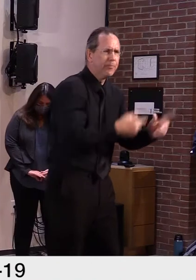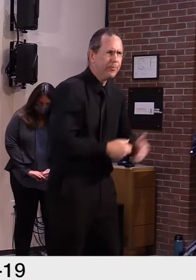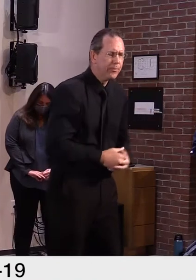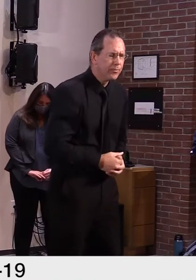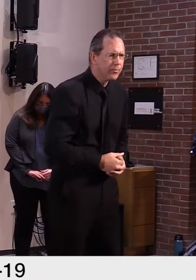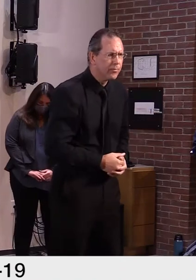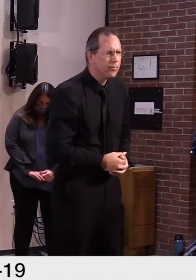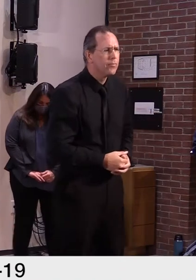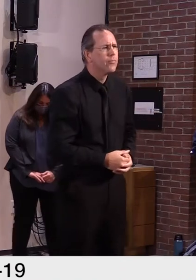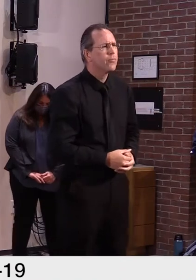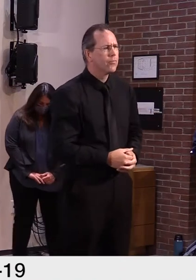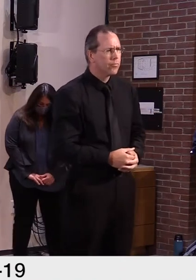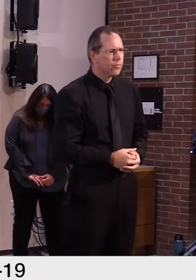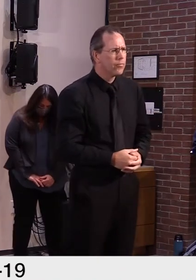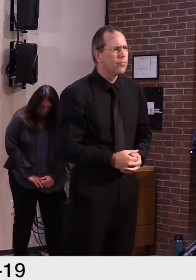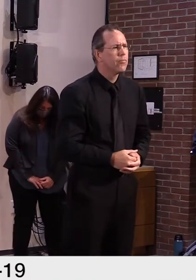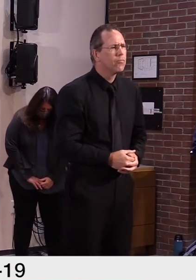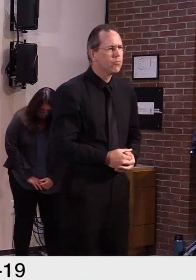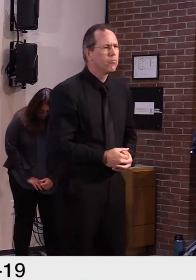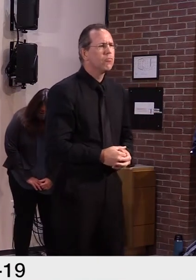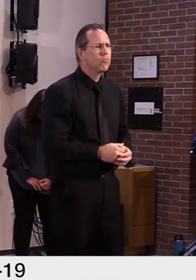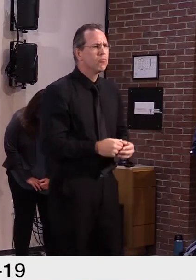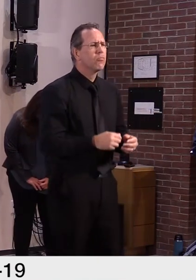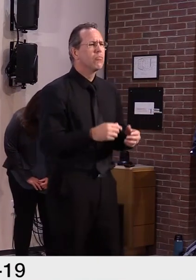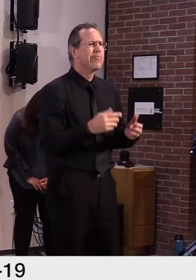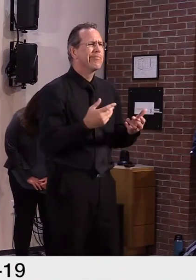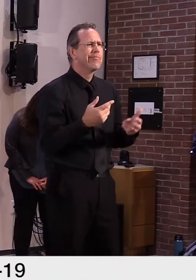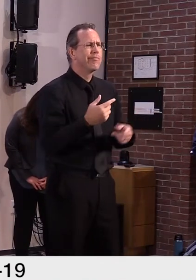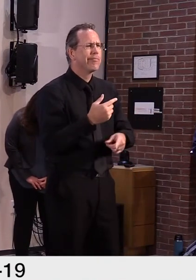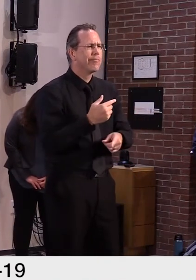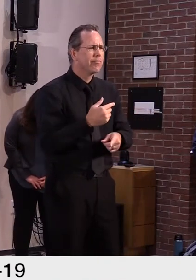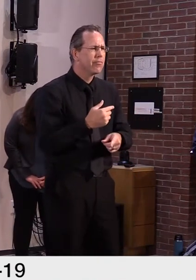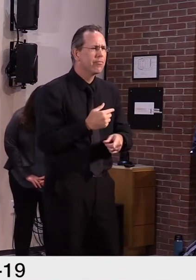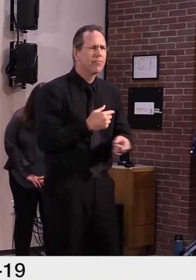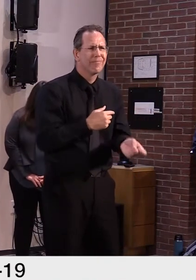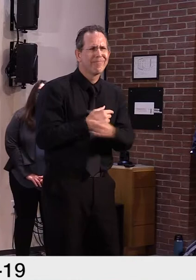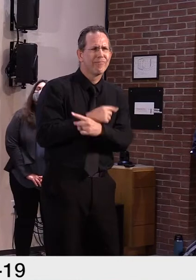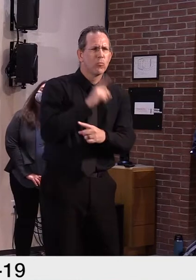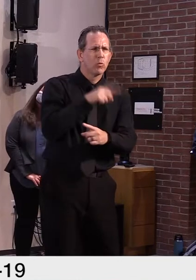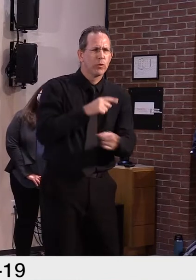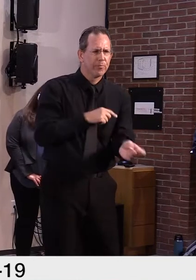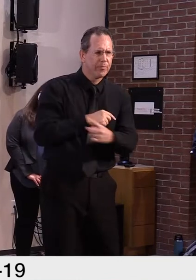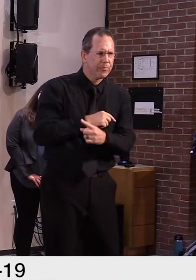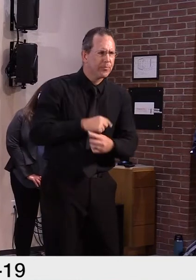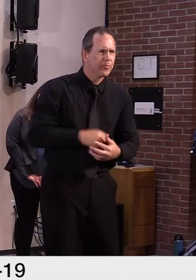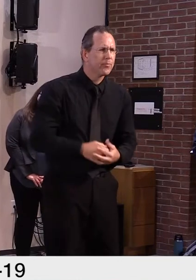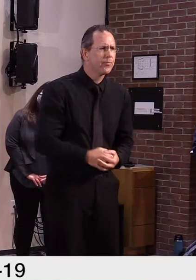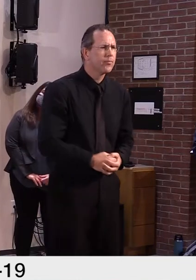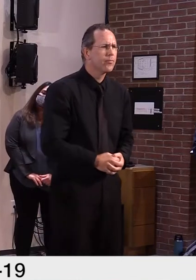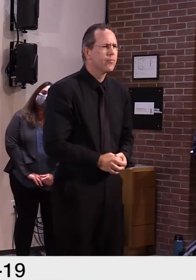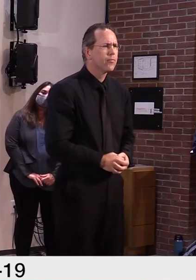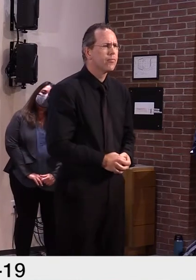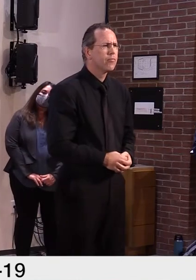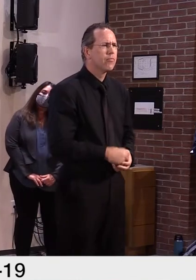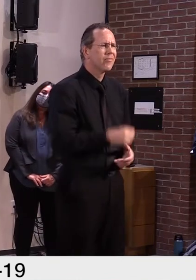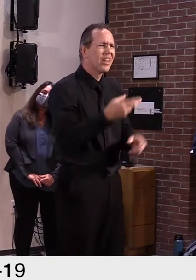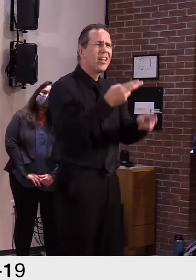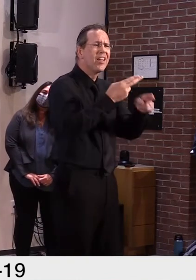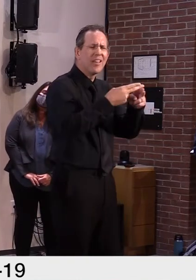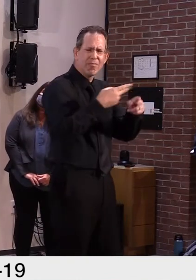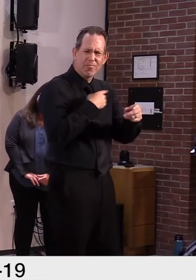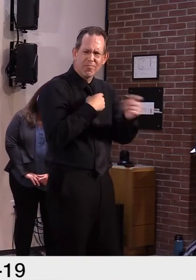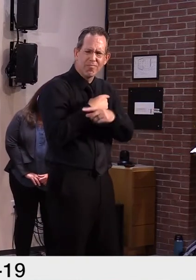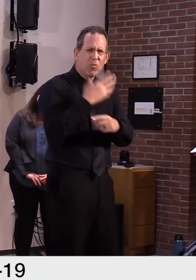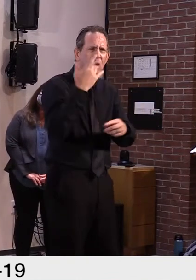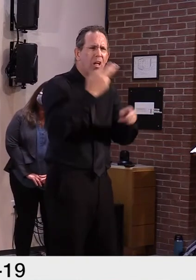up by the defense, I believe. So we take that seriously